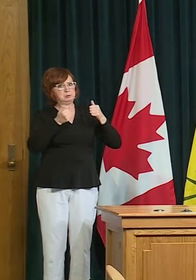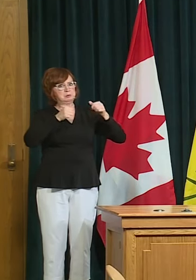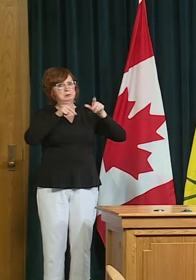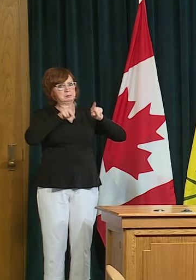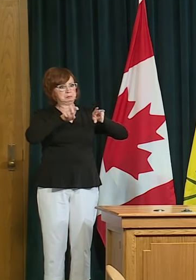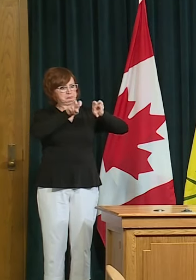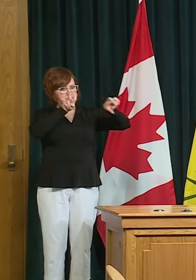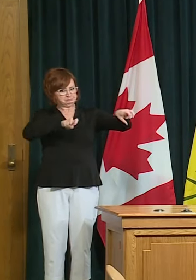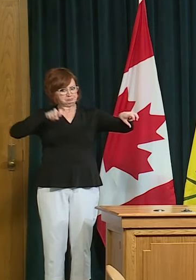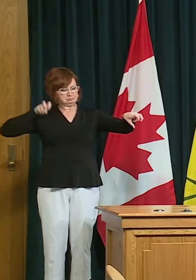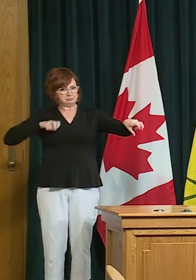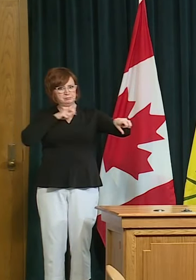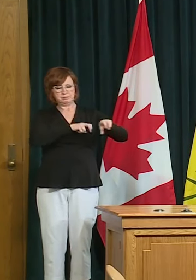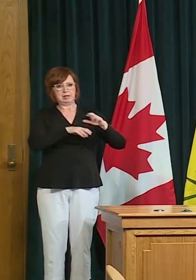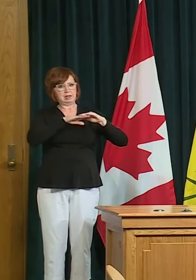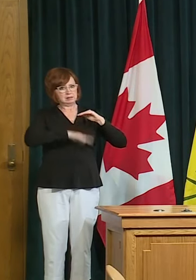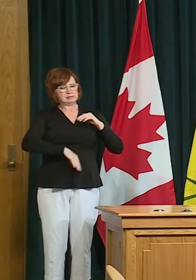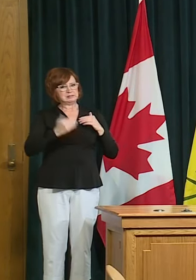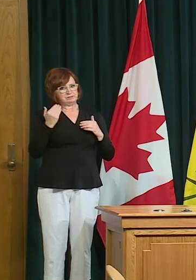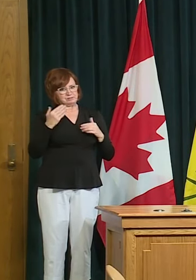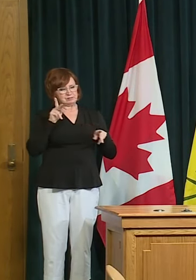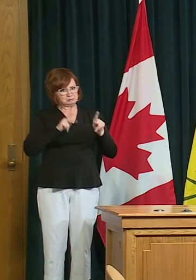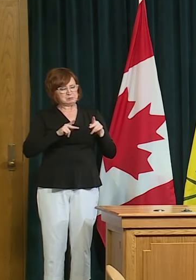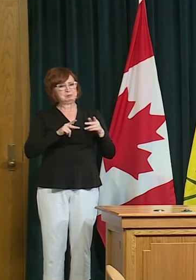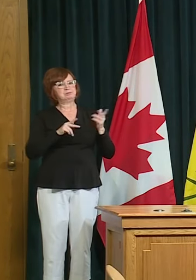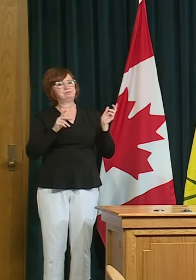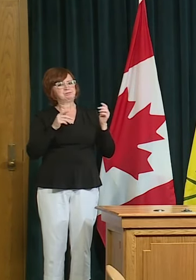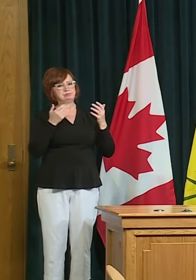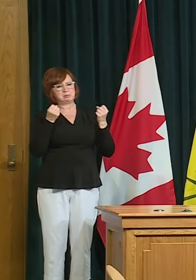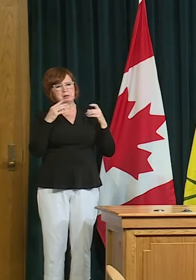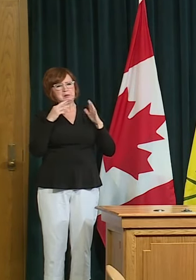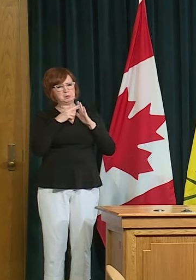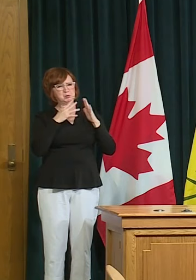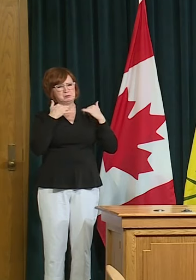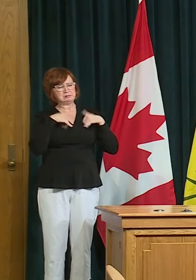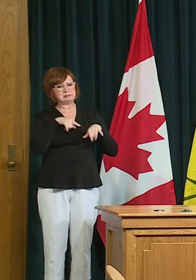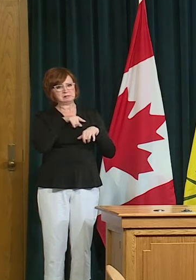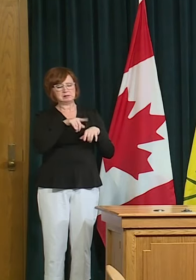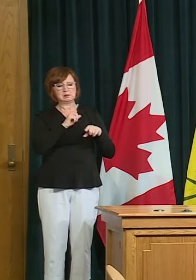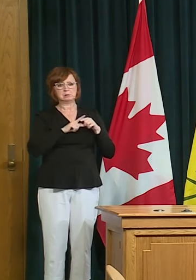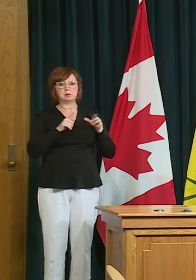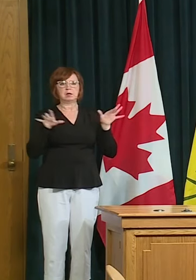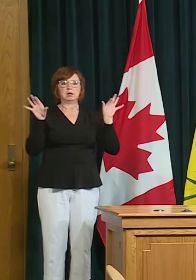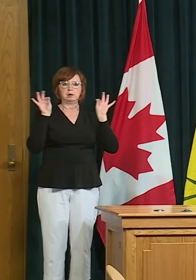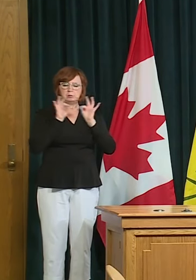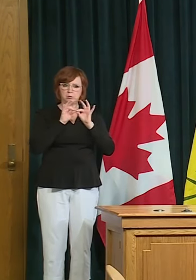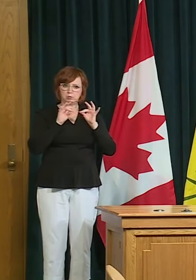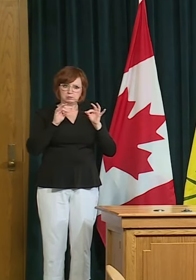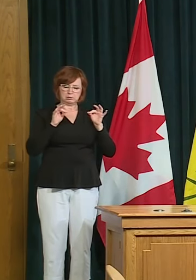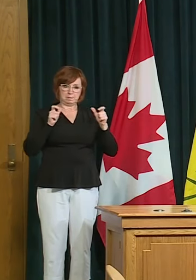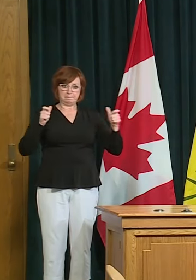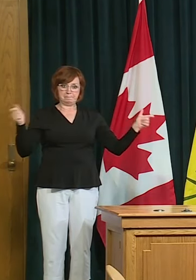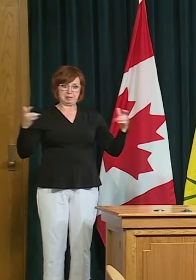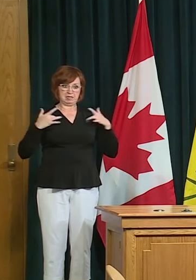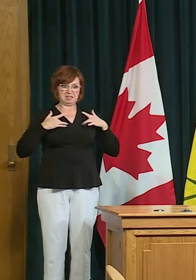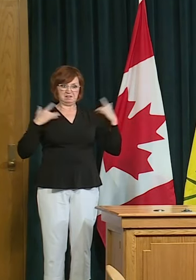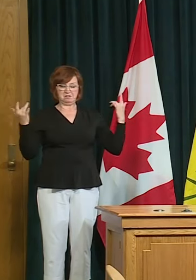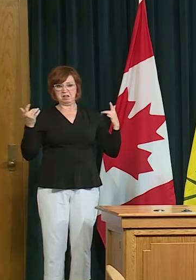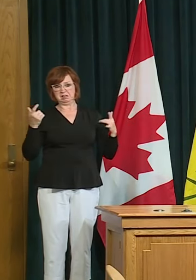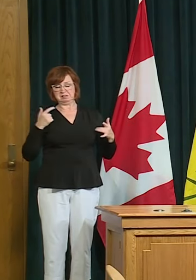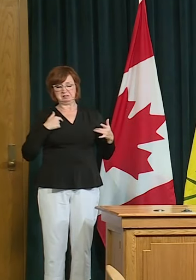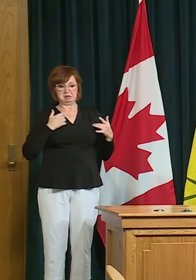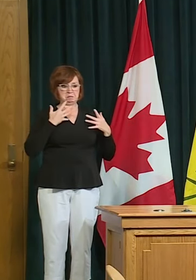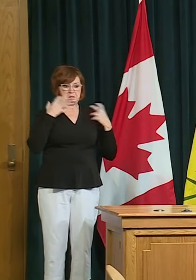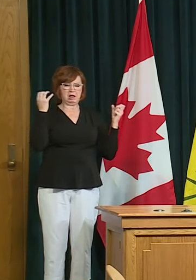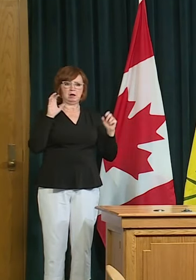make a parallel between protests against injustice and large events all i'm trying to say is that those are the settings in